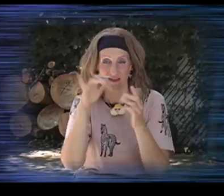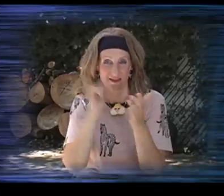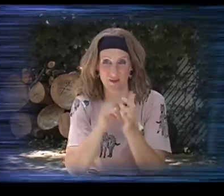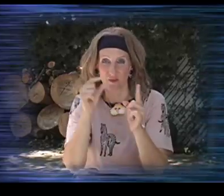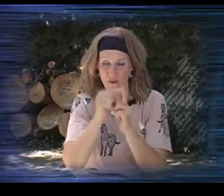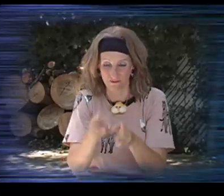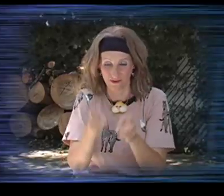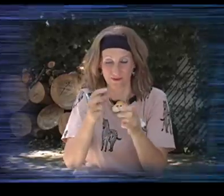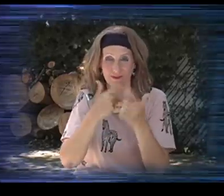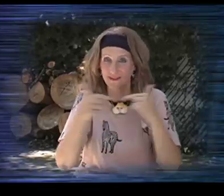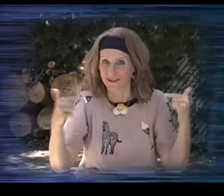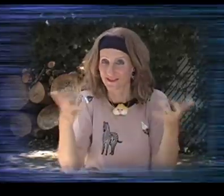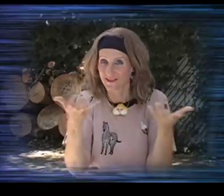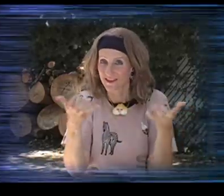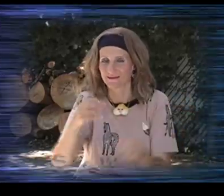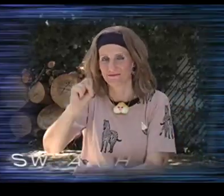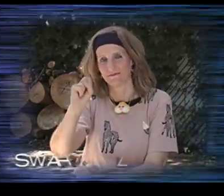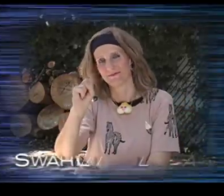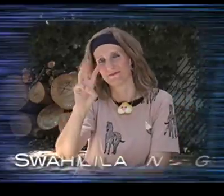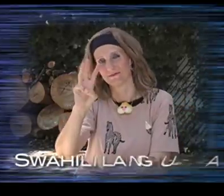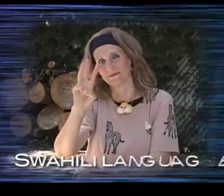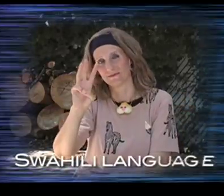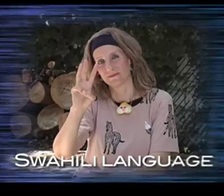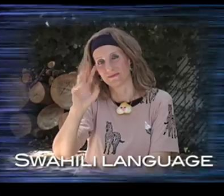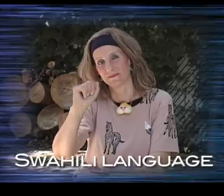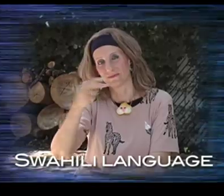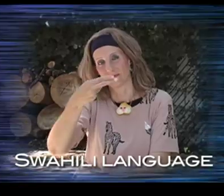And then they said that one word that was taken from the Swahili language.